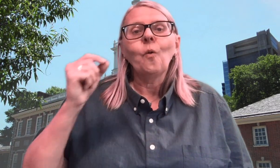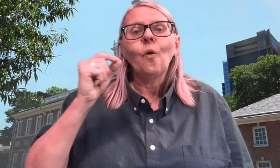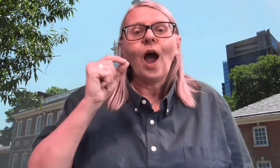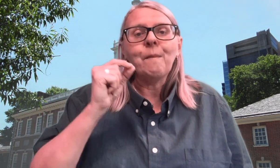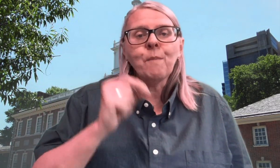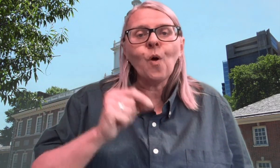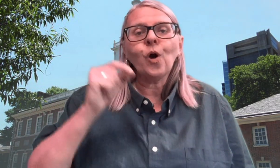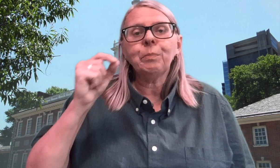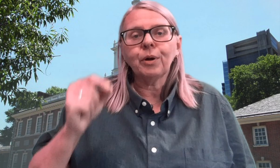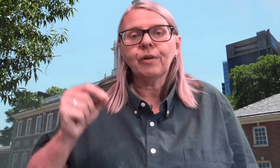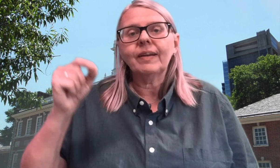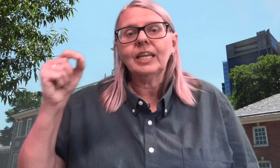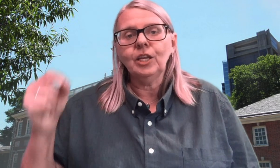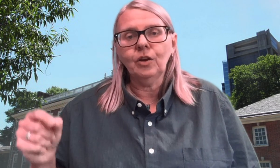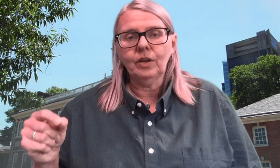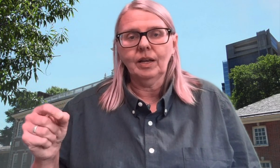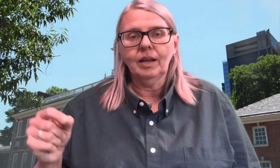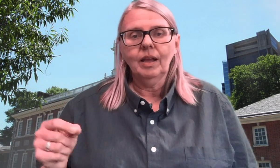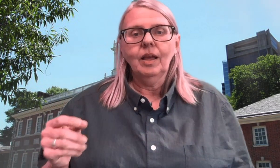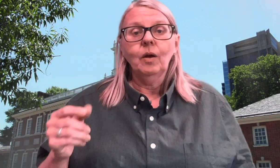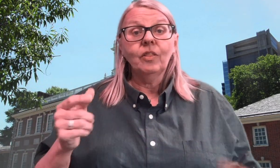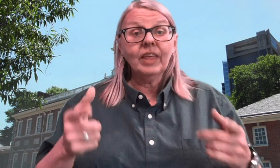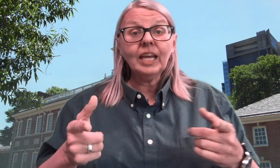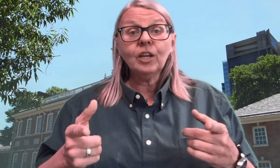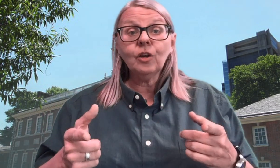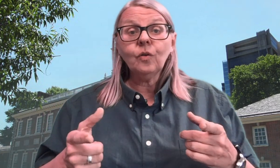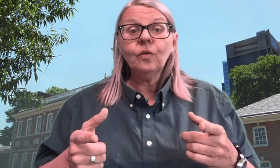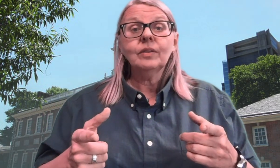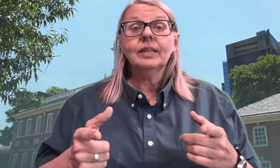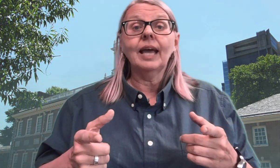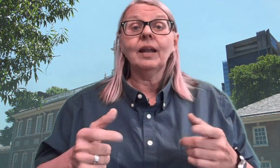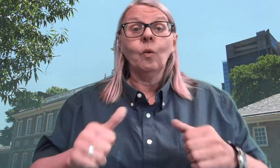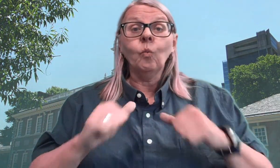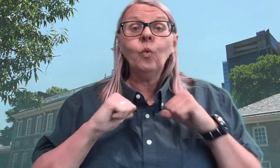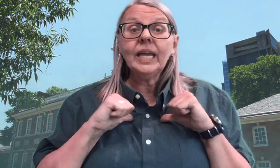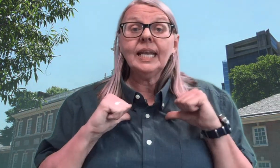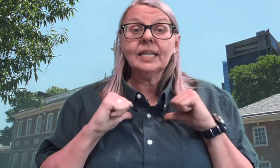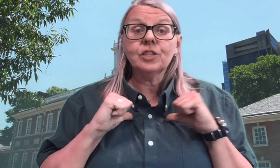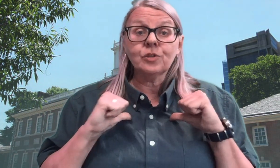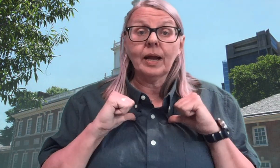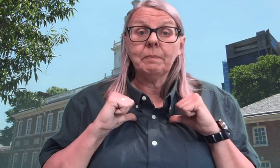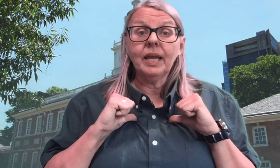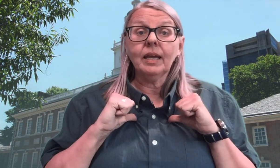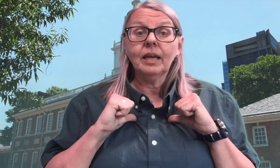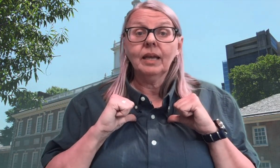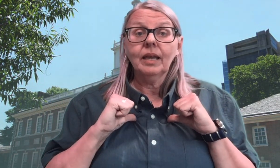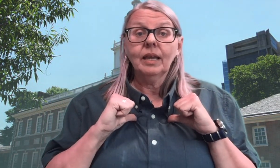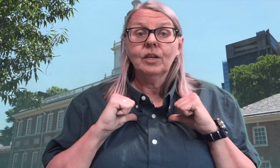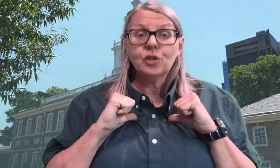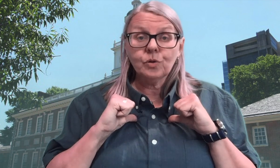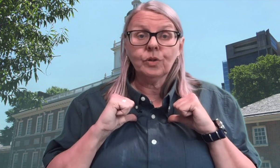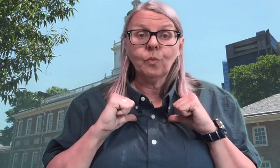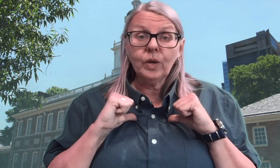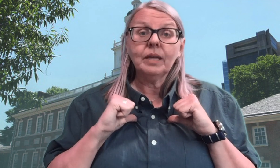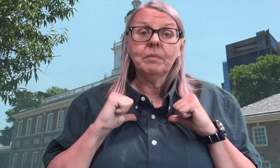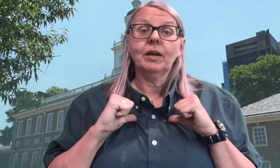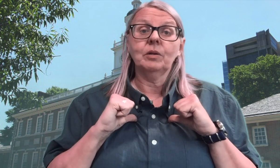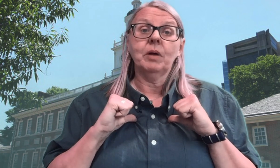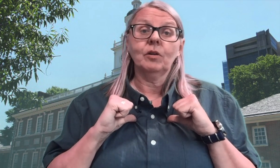A more perfect union. They knew that we needed to try to make sure that we could make our democracy